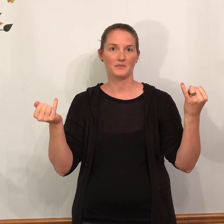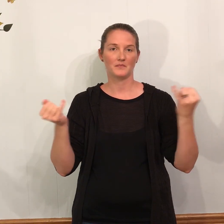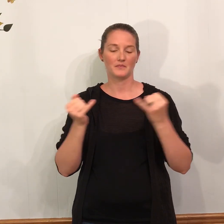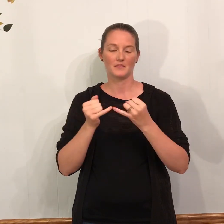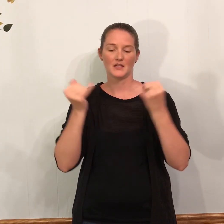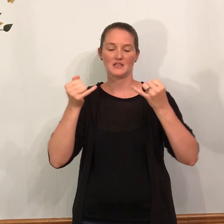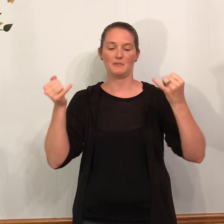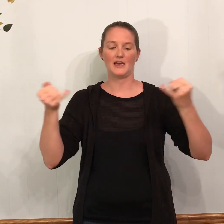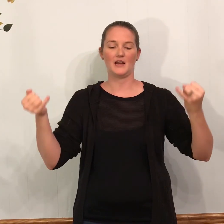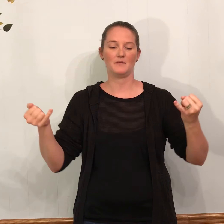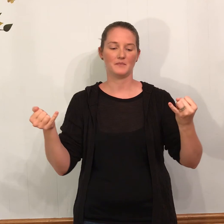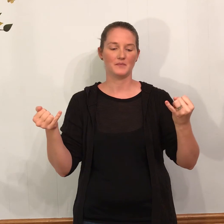Spaghetti.